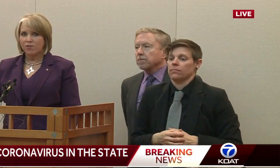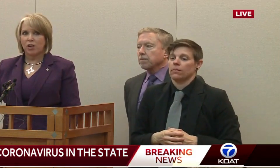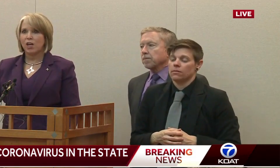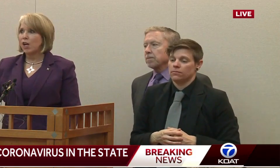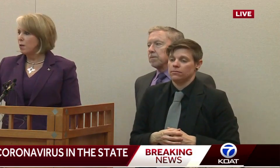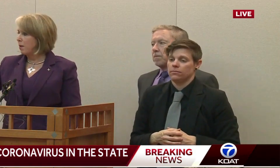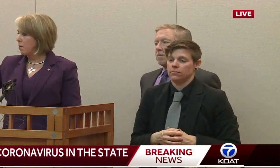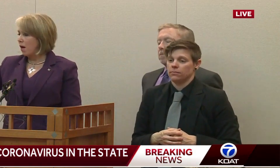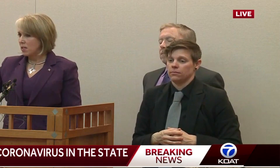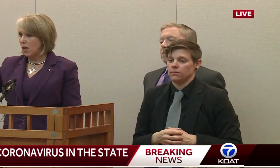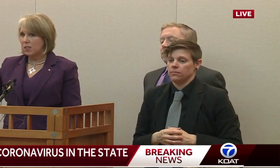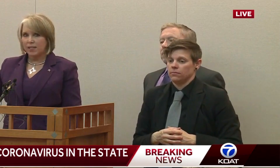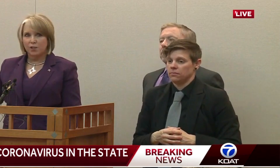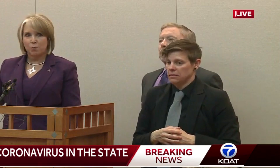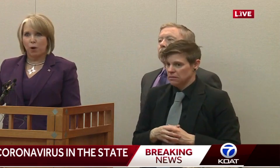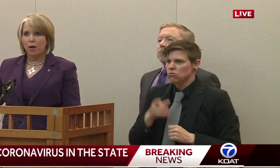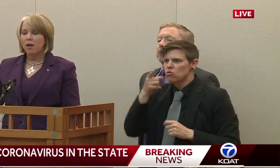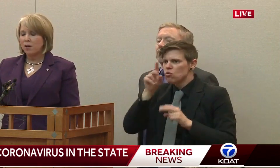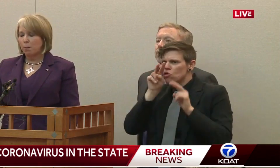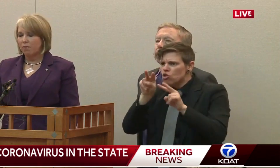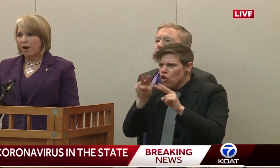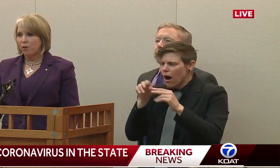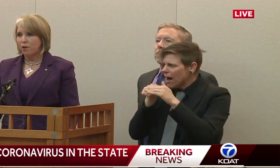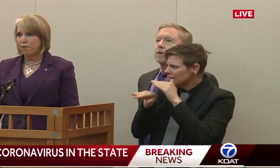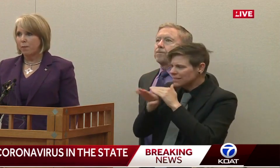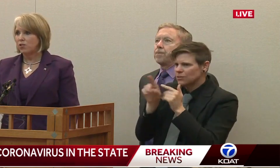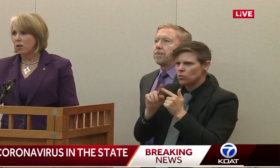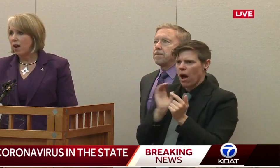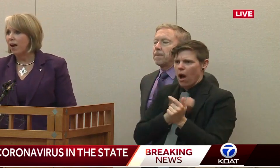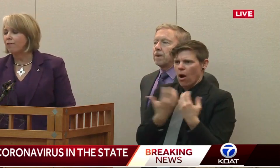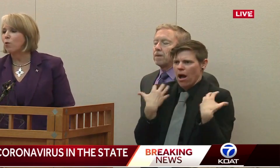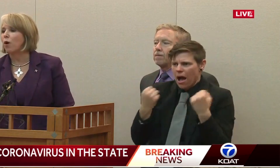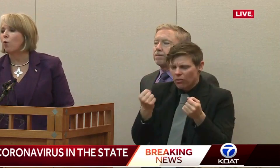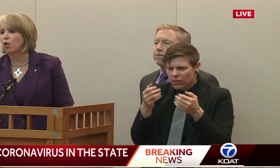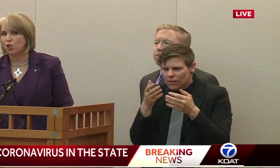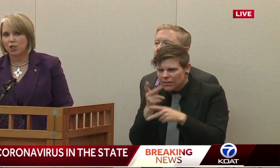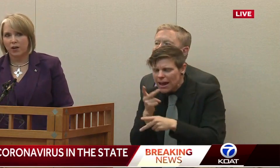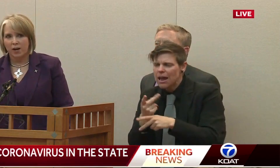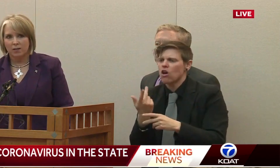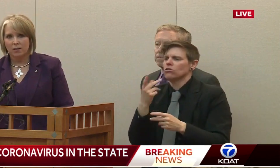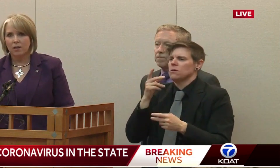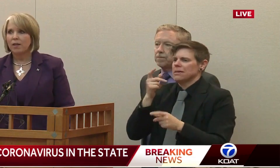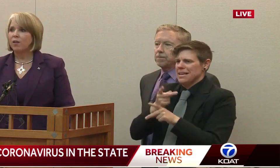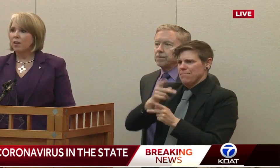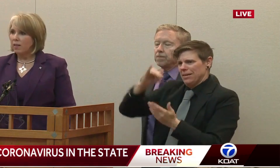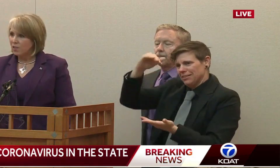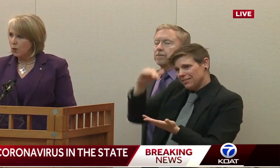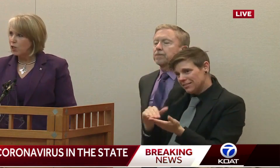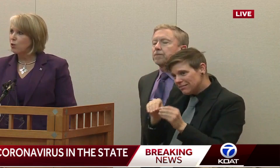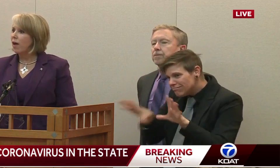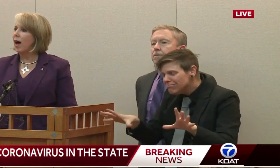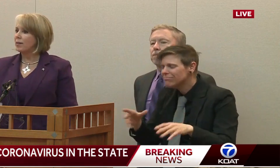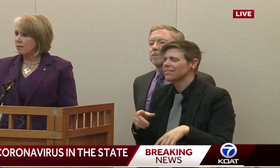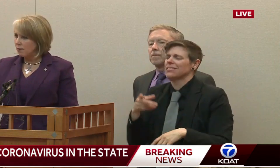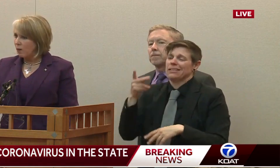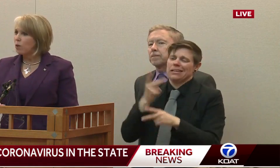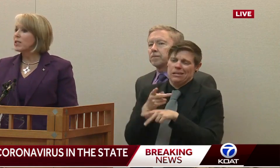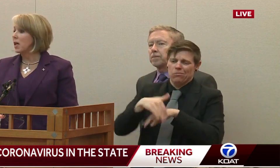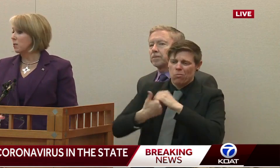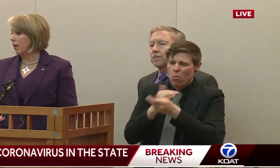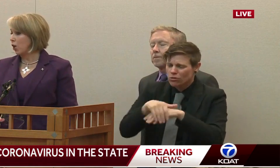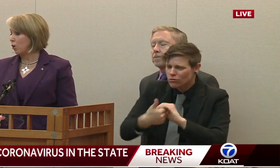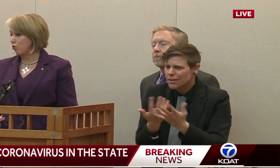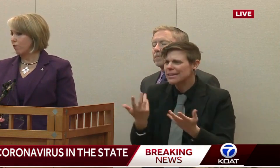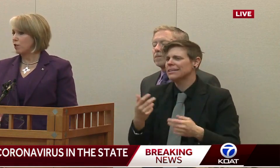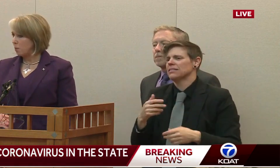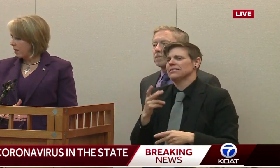capacity. You minimize contact and spread. You provide good information. Everyone washes their hands. But as we do that, that